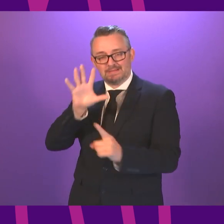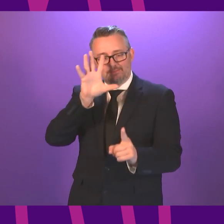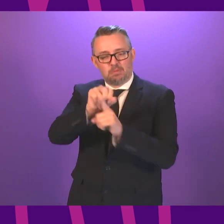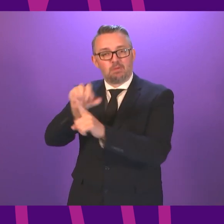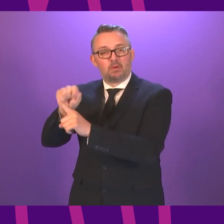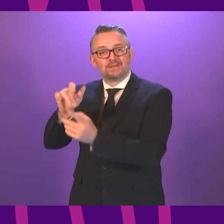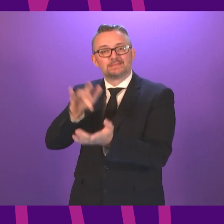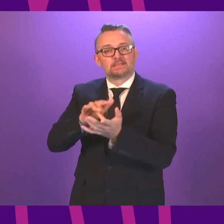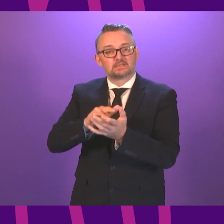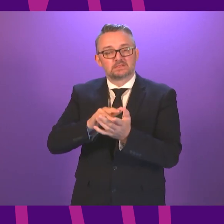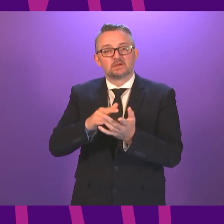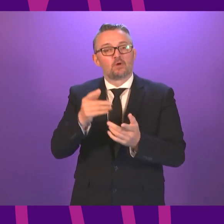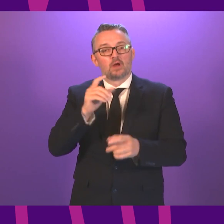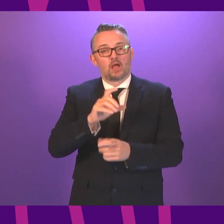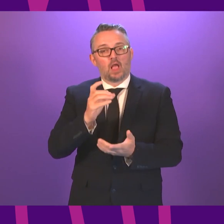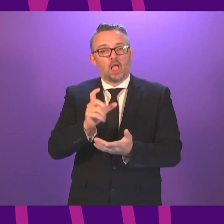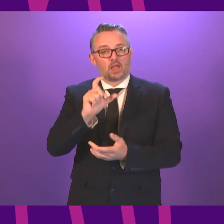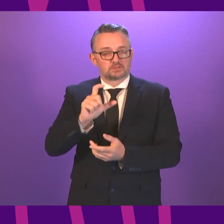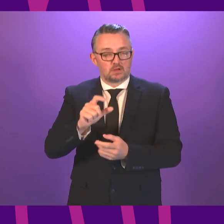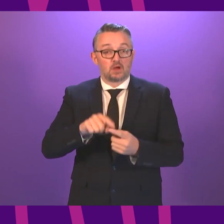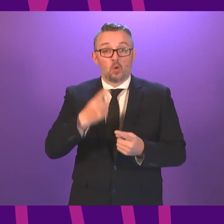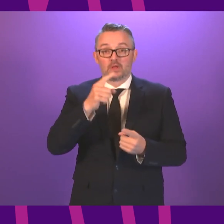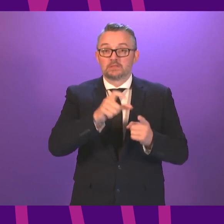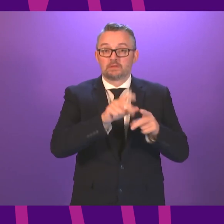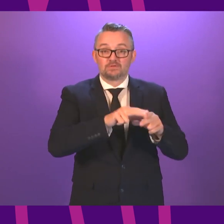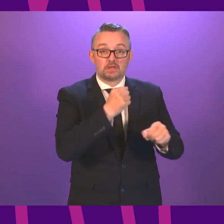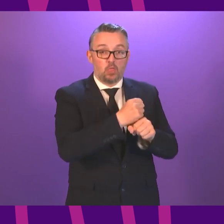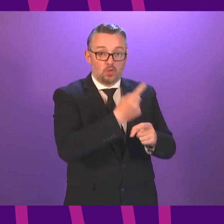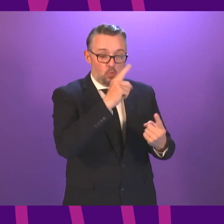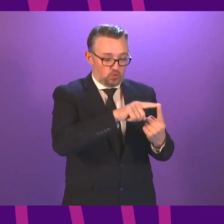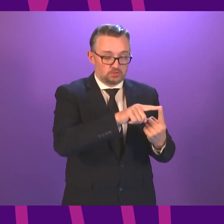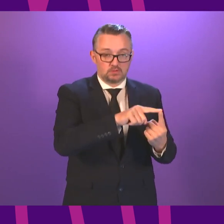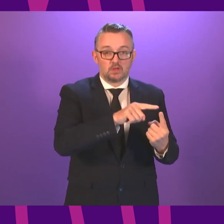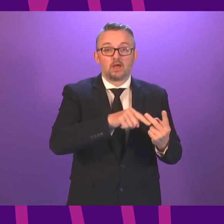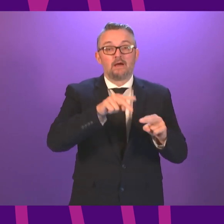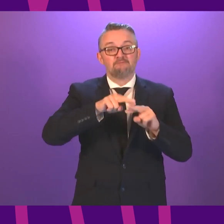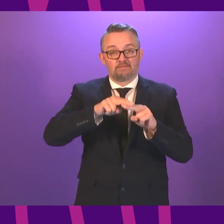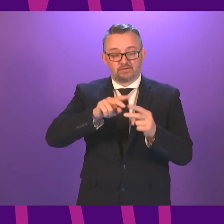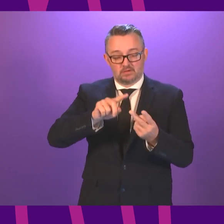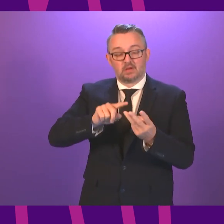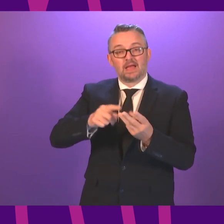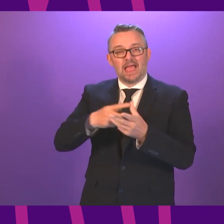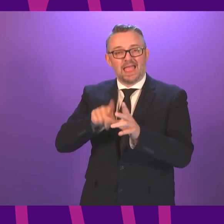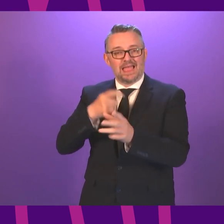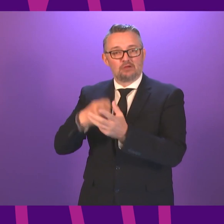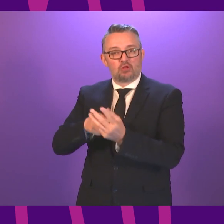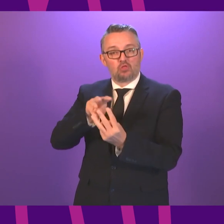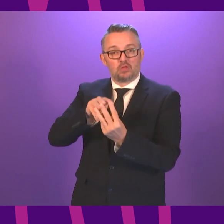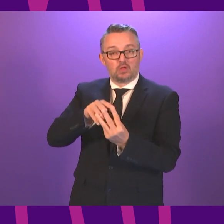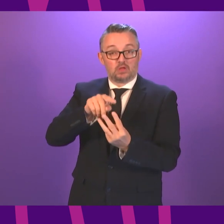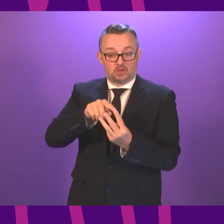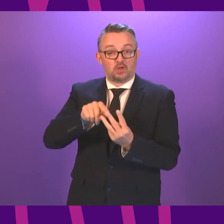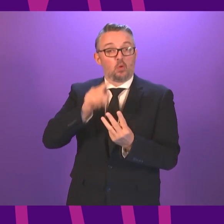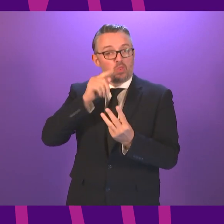The Dumfries and Galloway Centre opened last week. It saw its first patient on Monday. Centres in Fife and Ayrshire and Arran will open